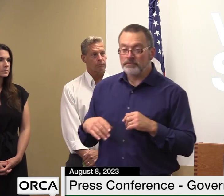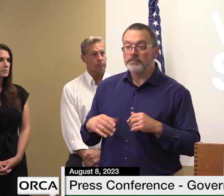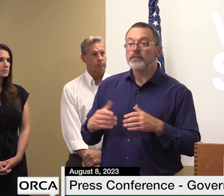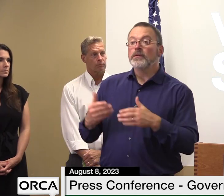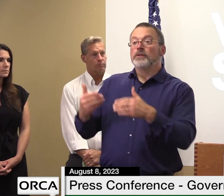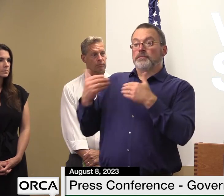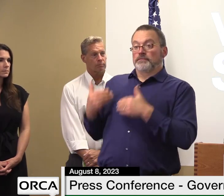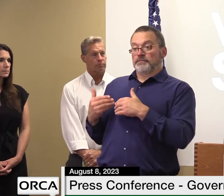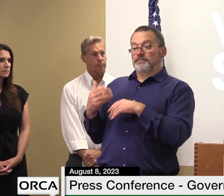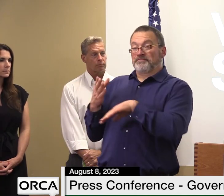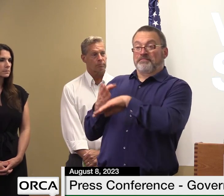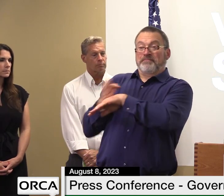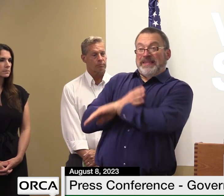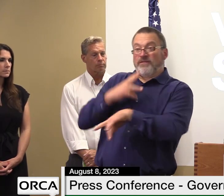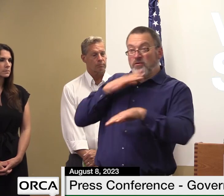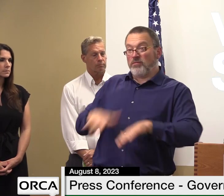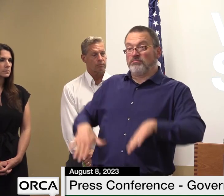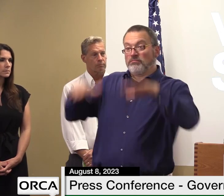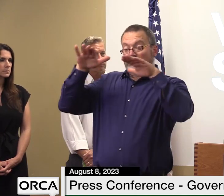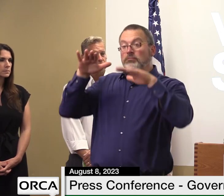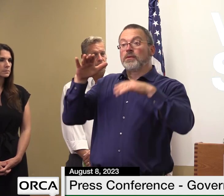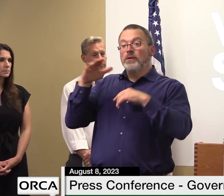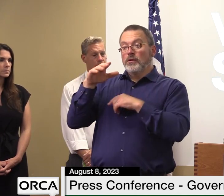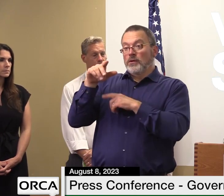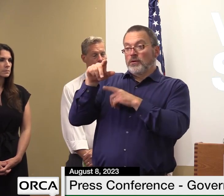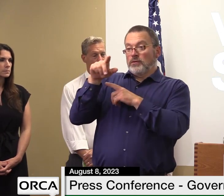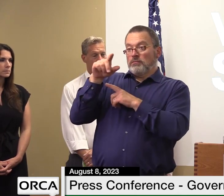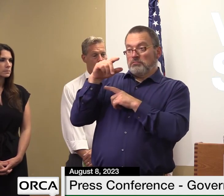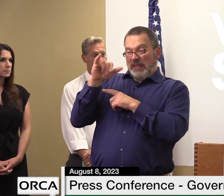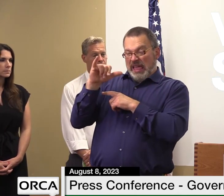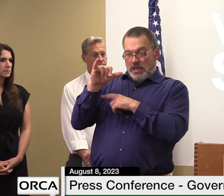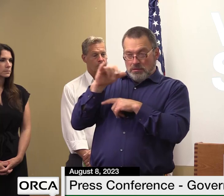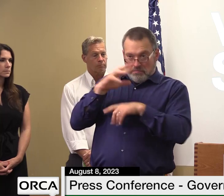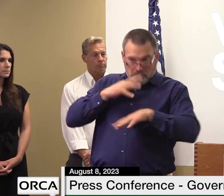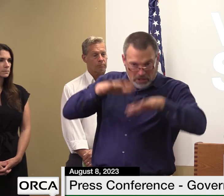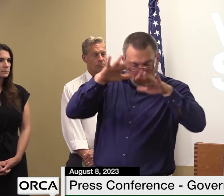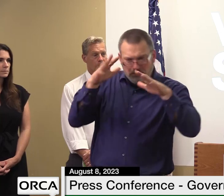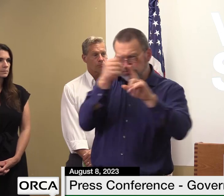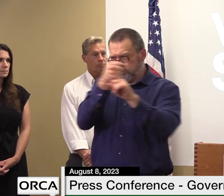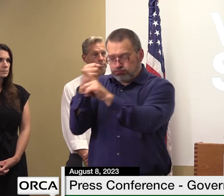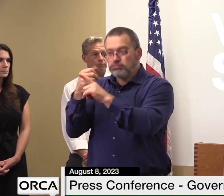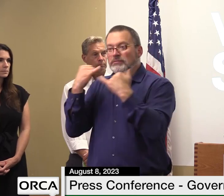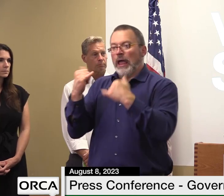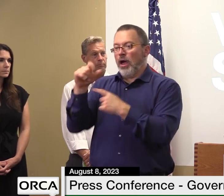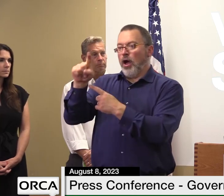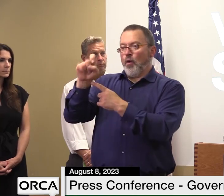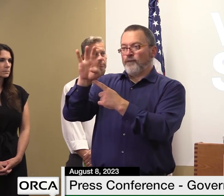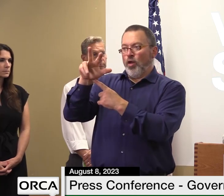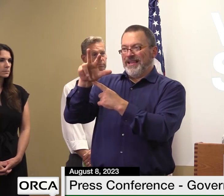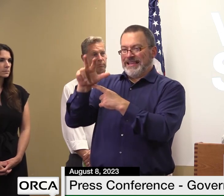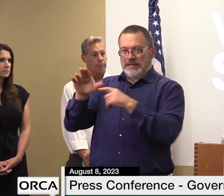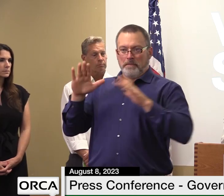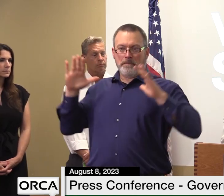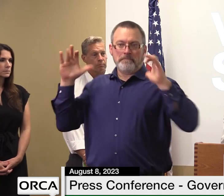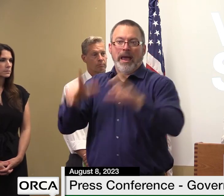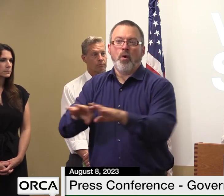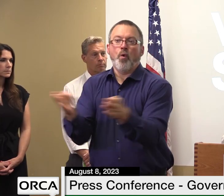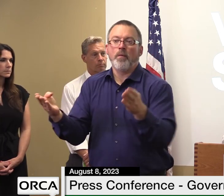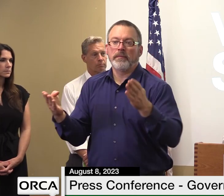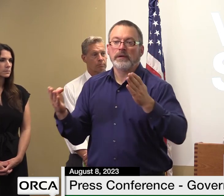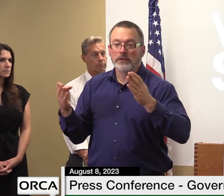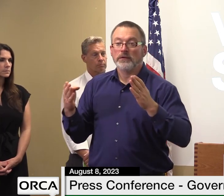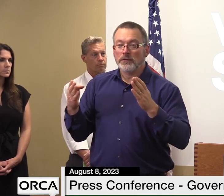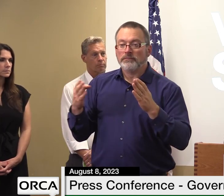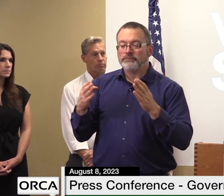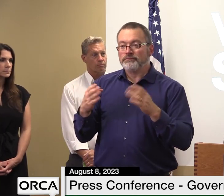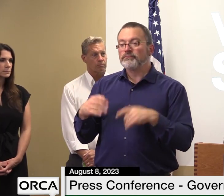state roads have reopened which were once closed the one bridge that remains closed is the one i just